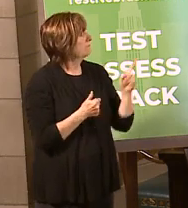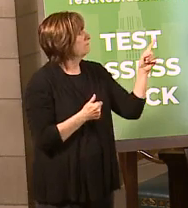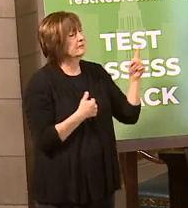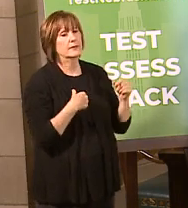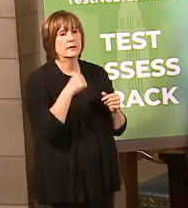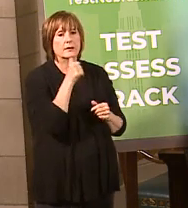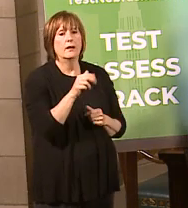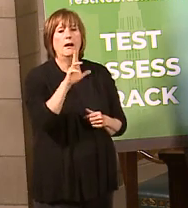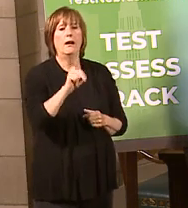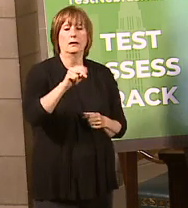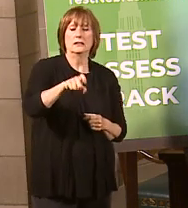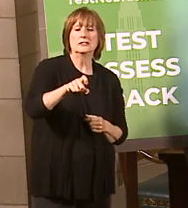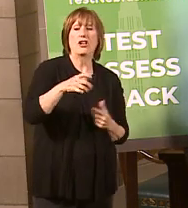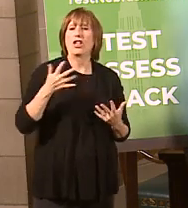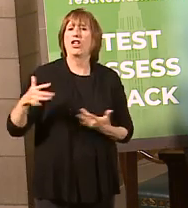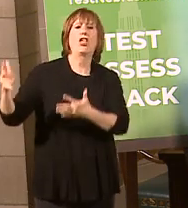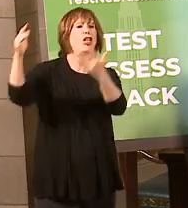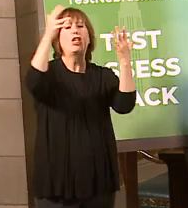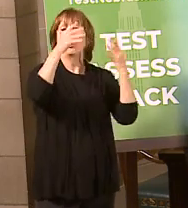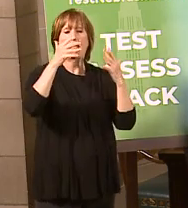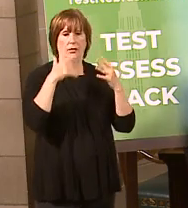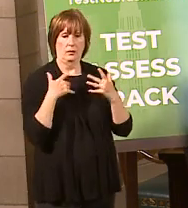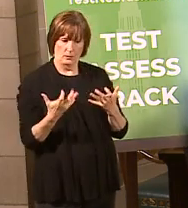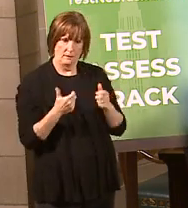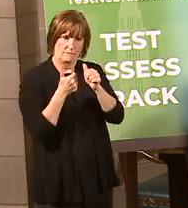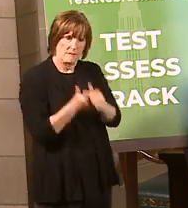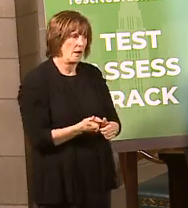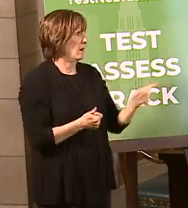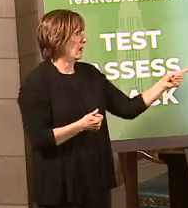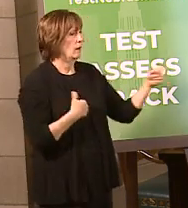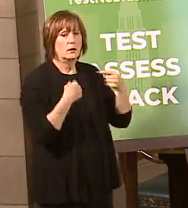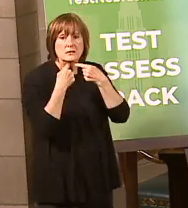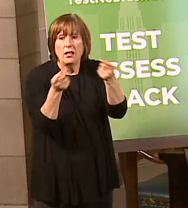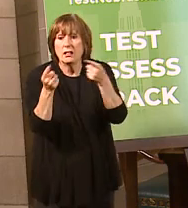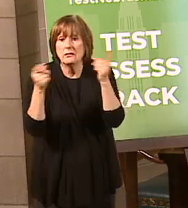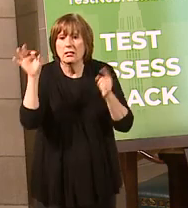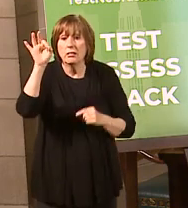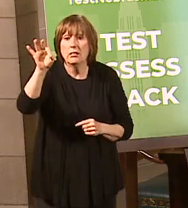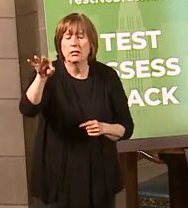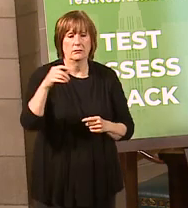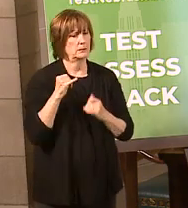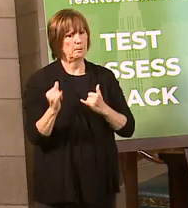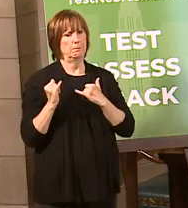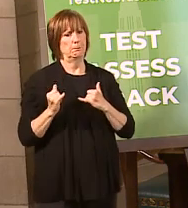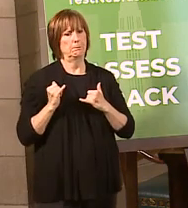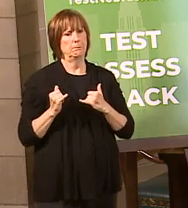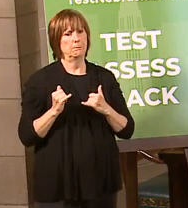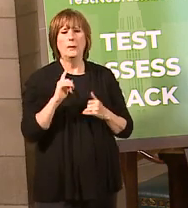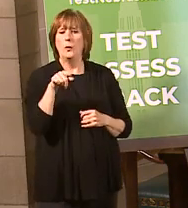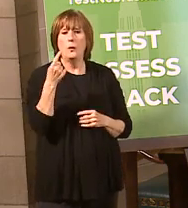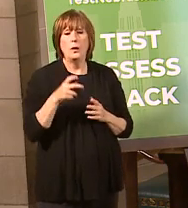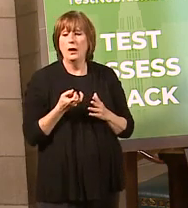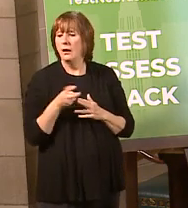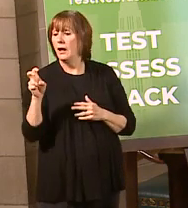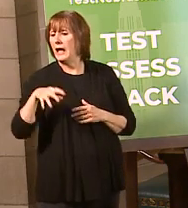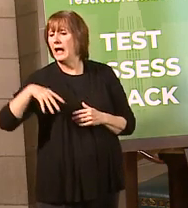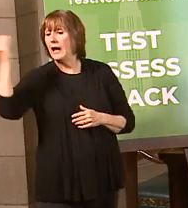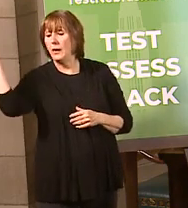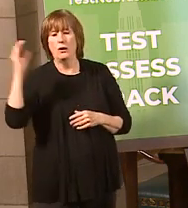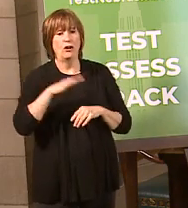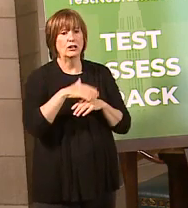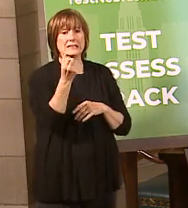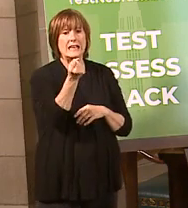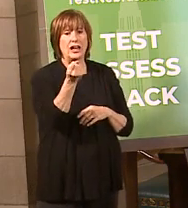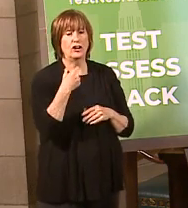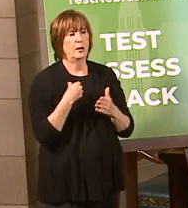taking unnecessary trips outside of the household because I've been trying to live up to what I've been telling everybody else. In fact, the only trip I take outside of that is on Saturday I go